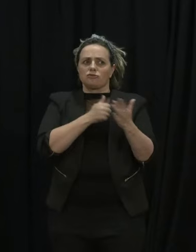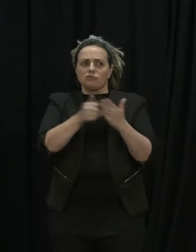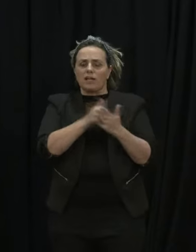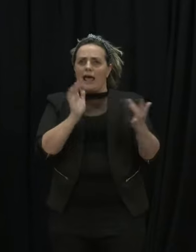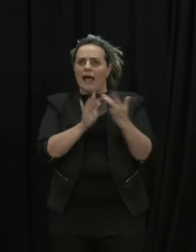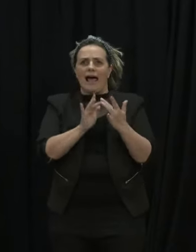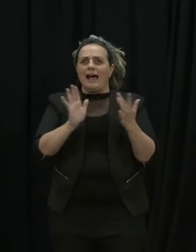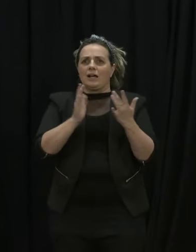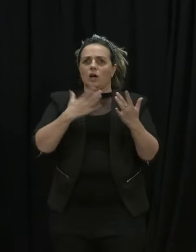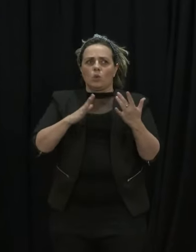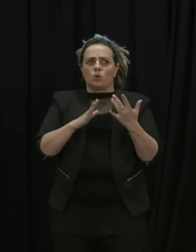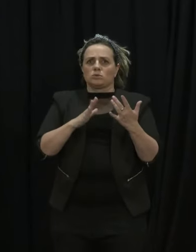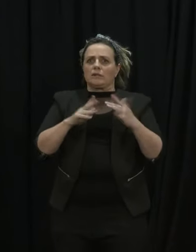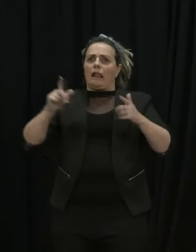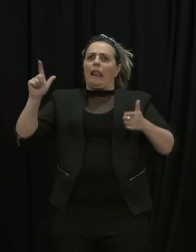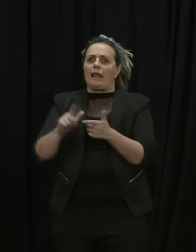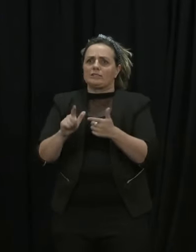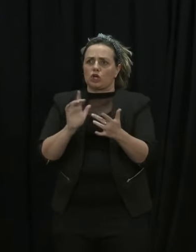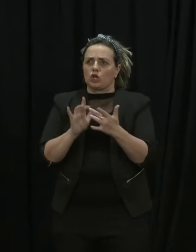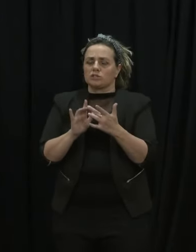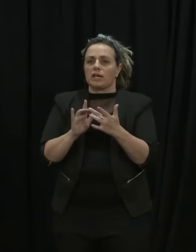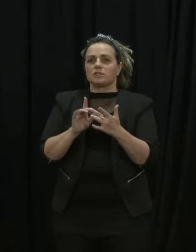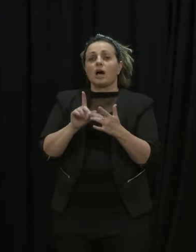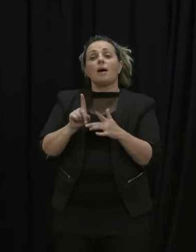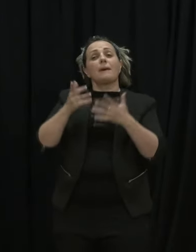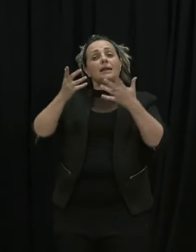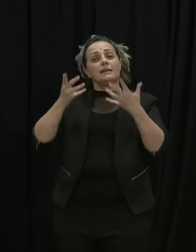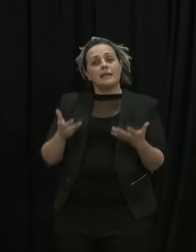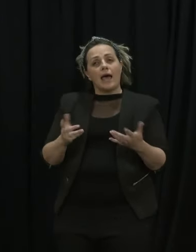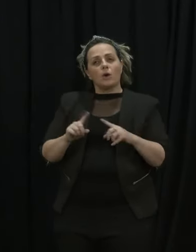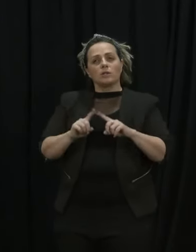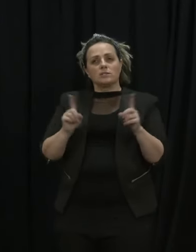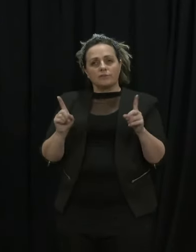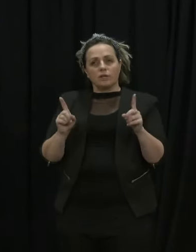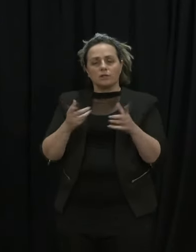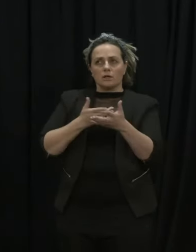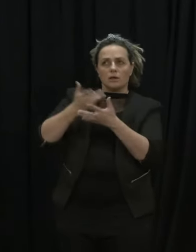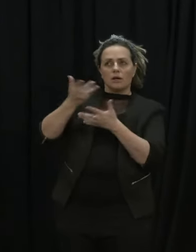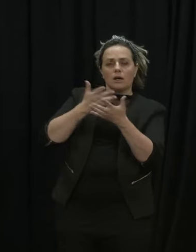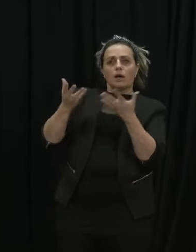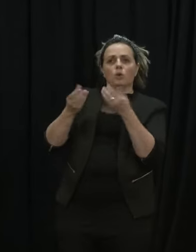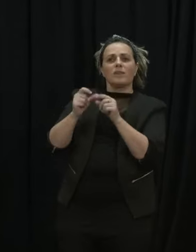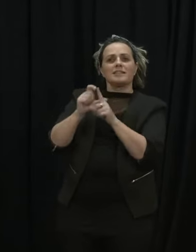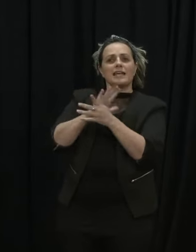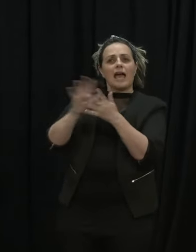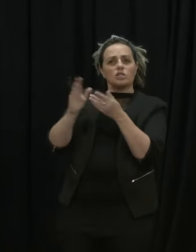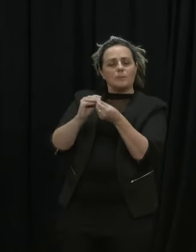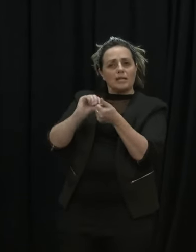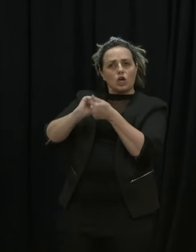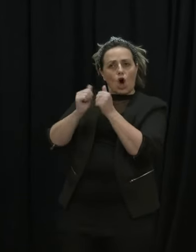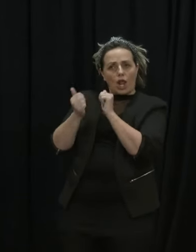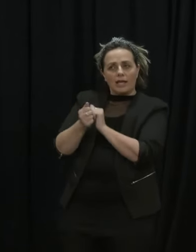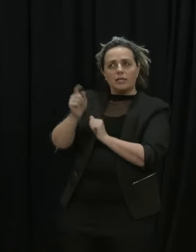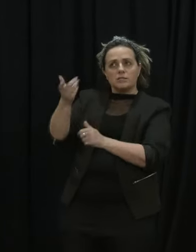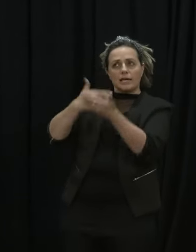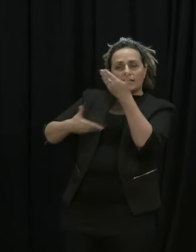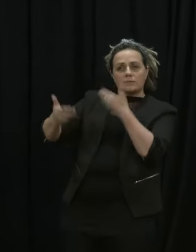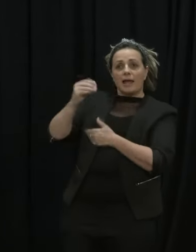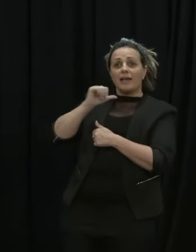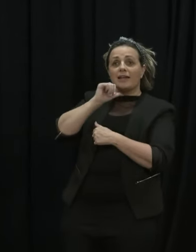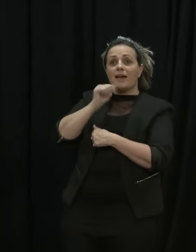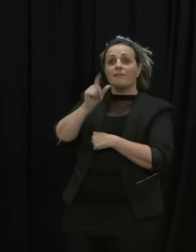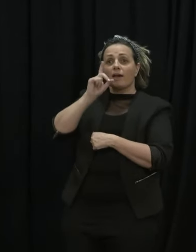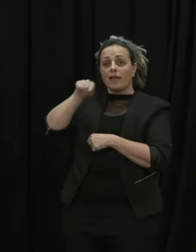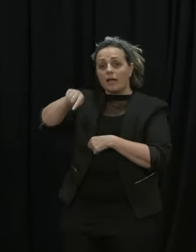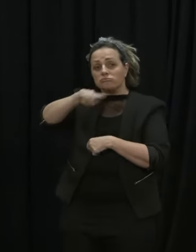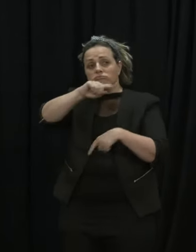possible. It's now reached a point in certainly talking with our DHB colleagues up there that enabling access to some of these allied health